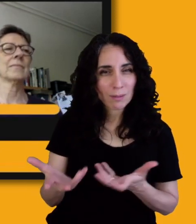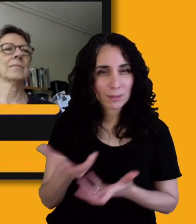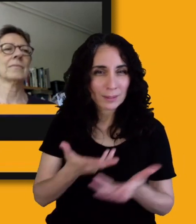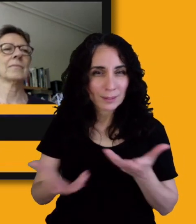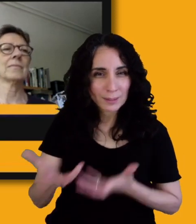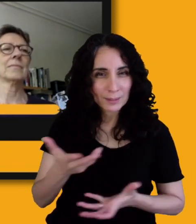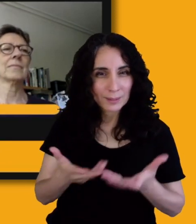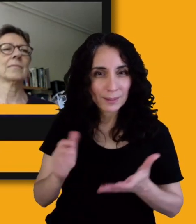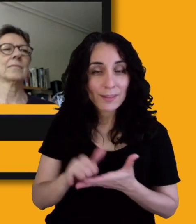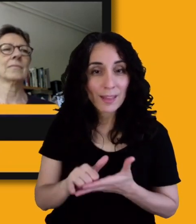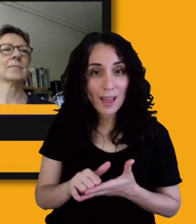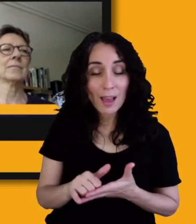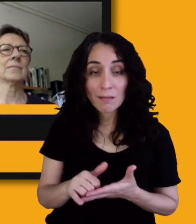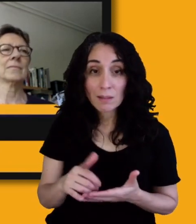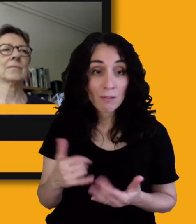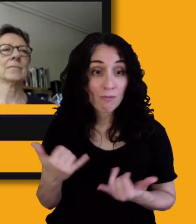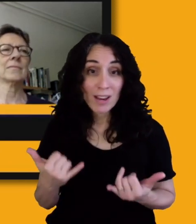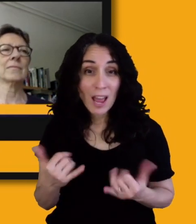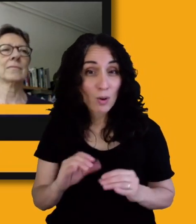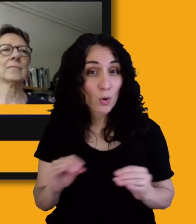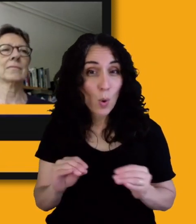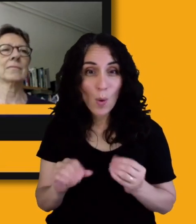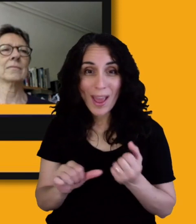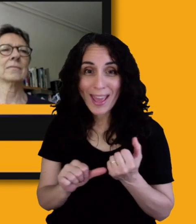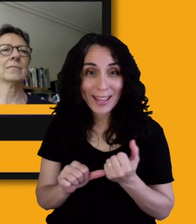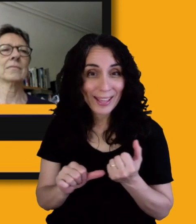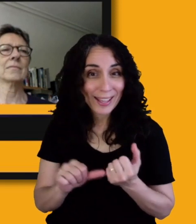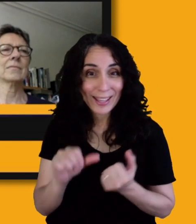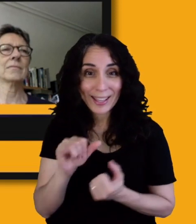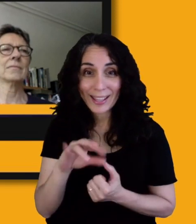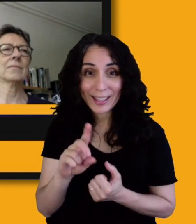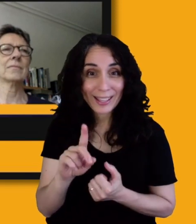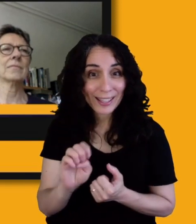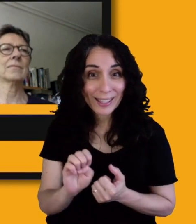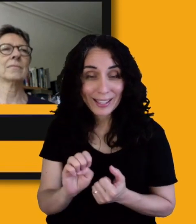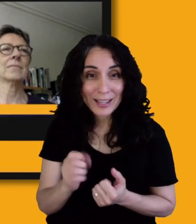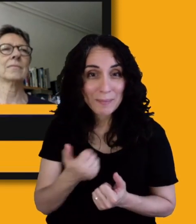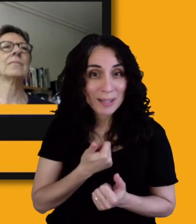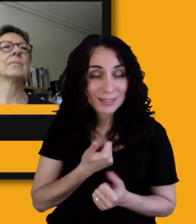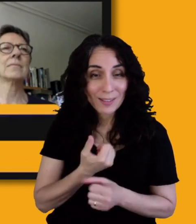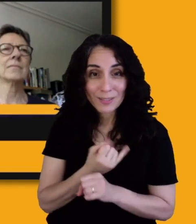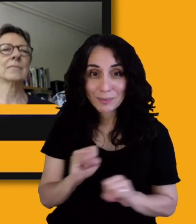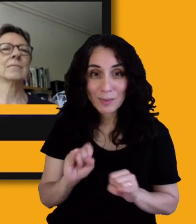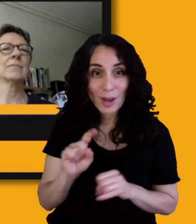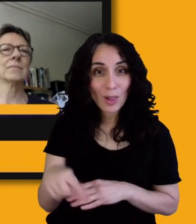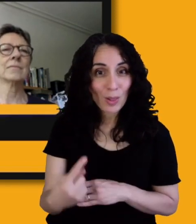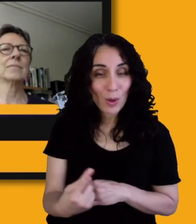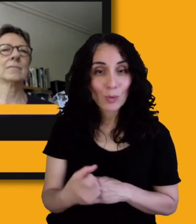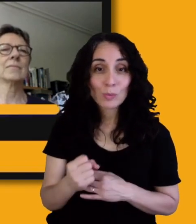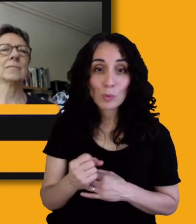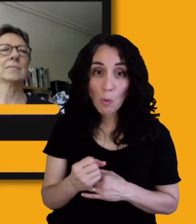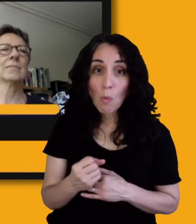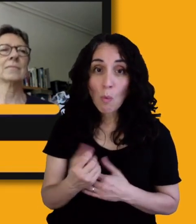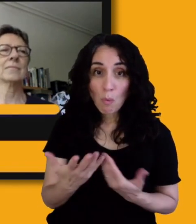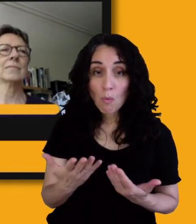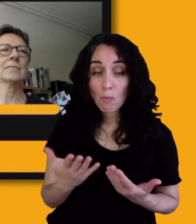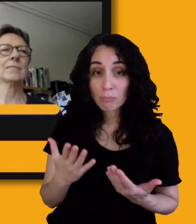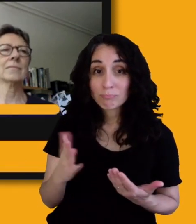at some point that I've considered, but I have not yet explored that option. So I do live fully